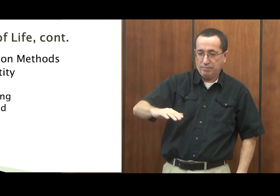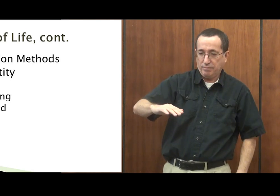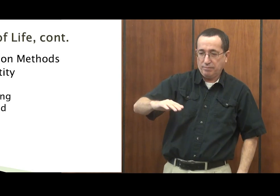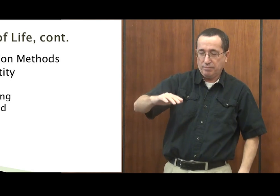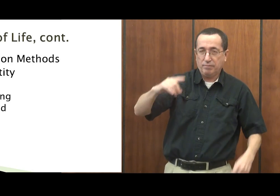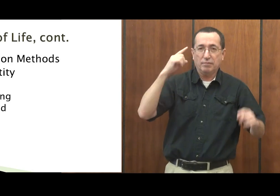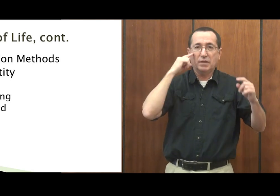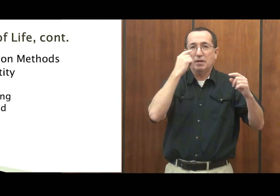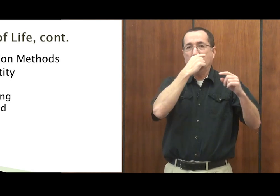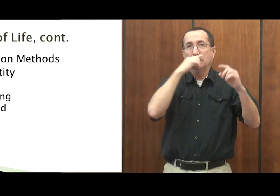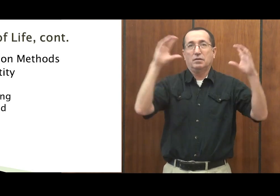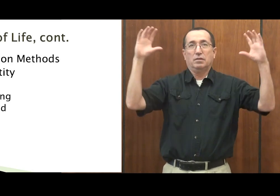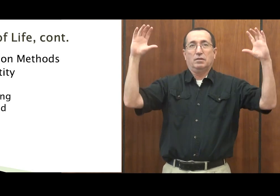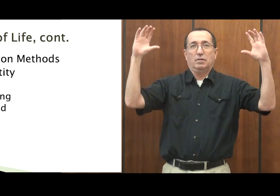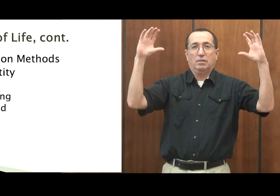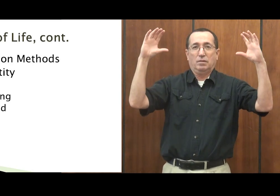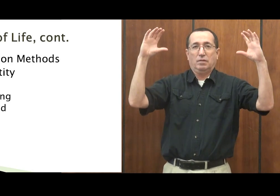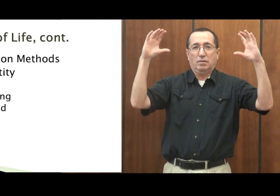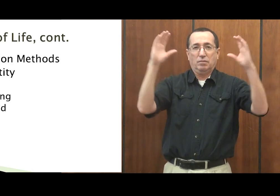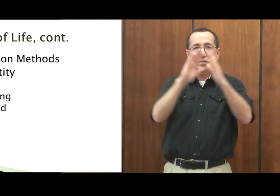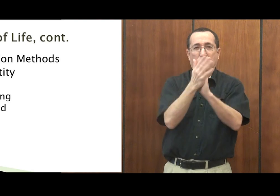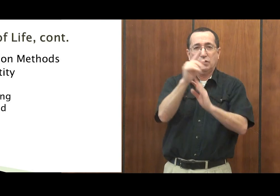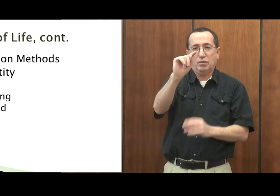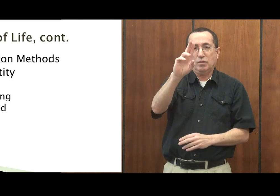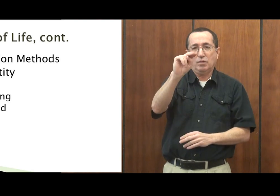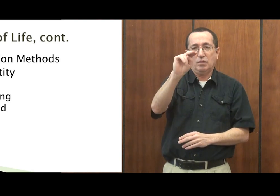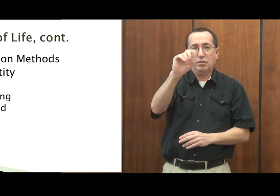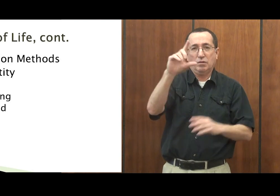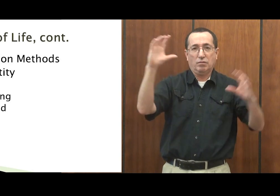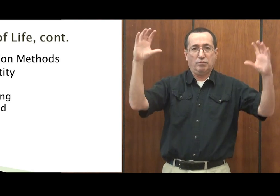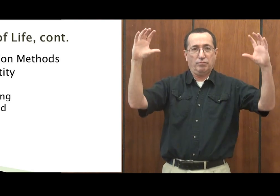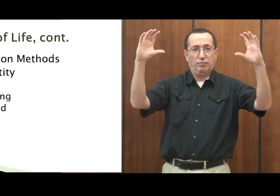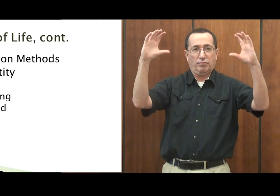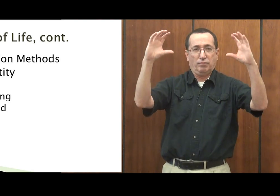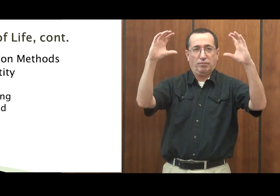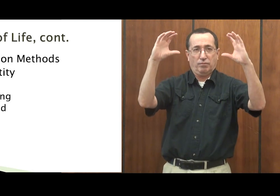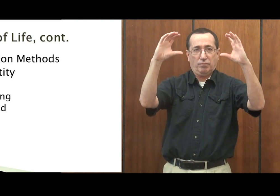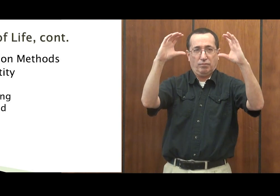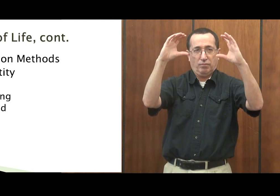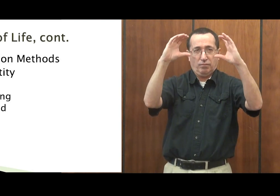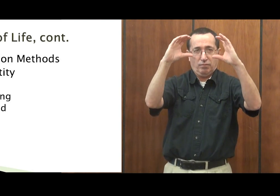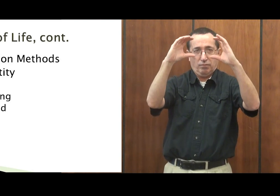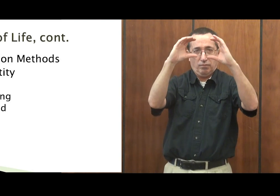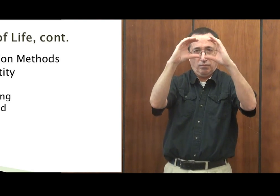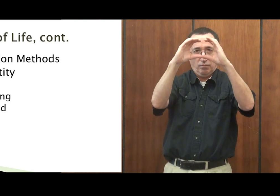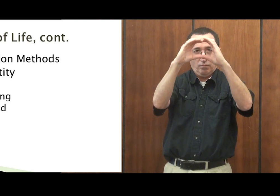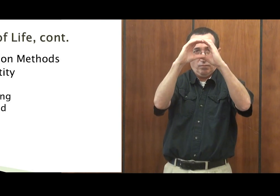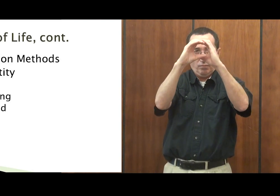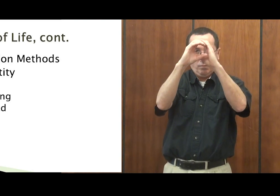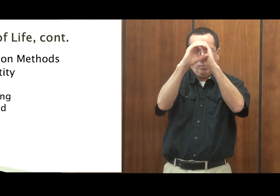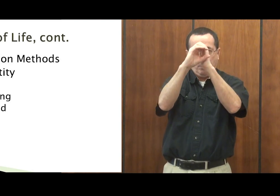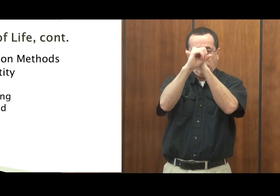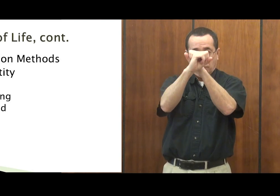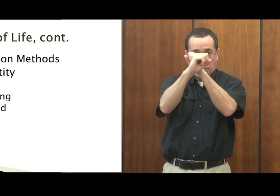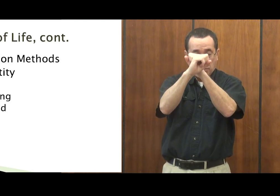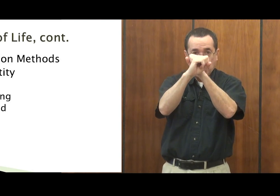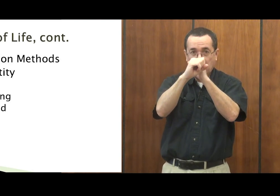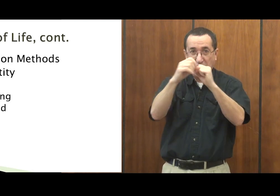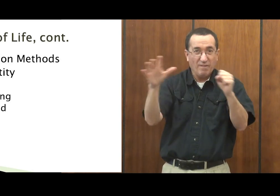as you grow older. And you get this tunnel vision. And your vision keeps closing in. The peripheral